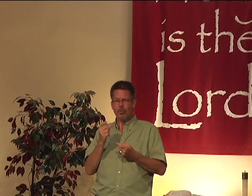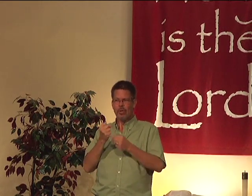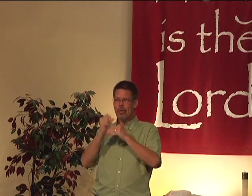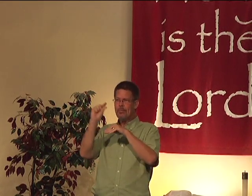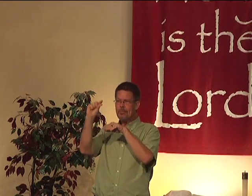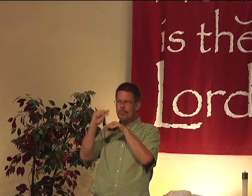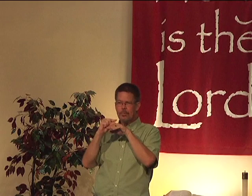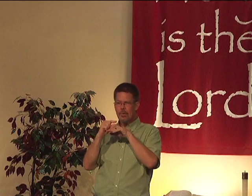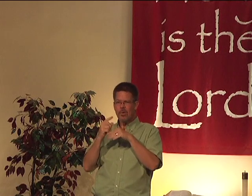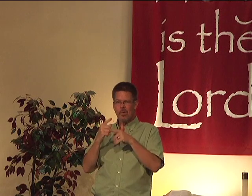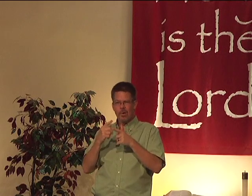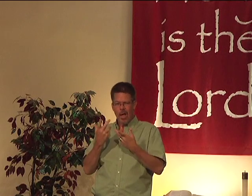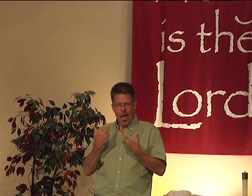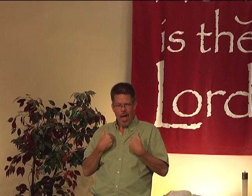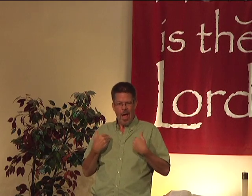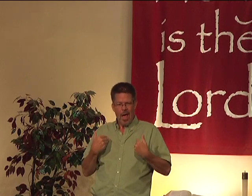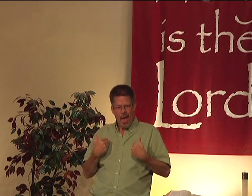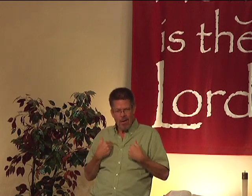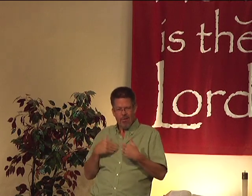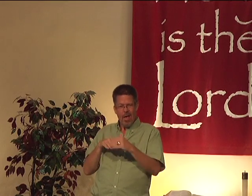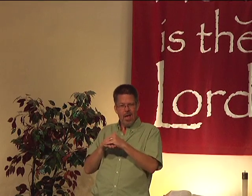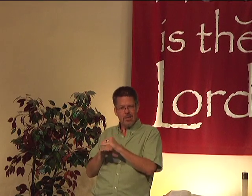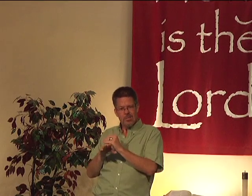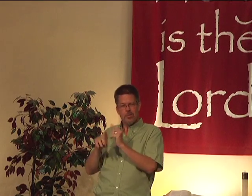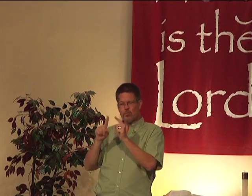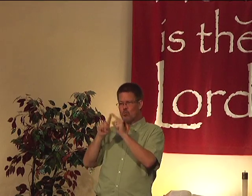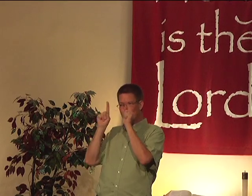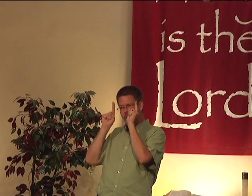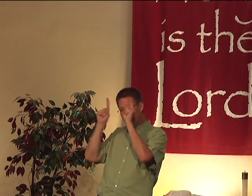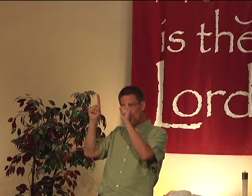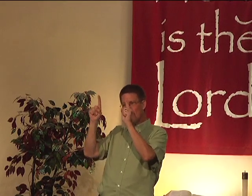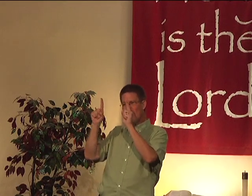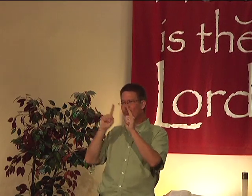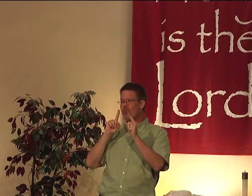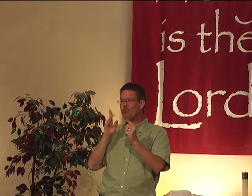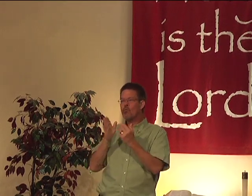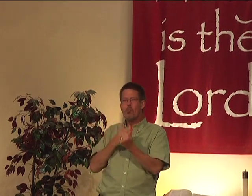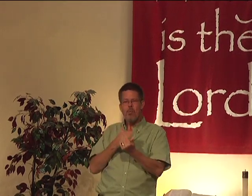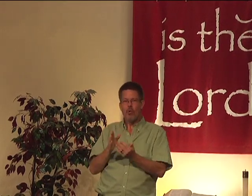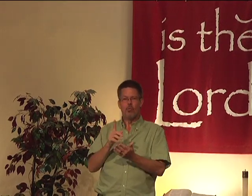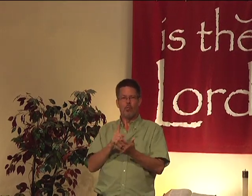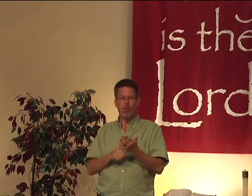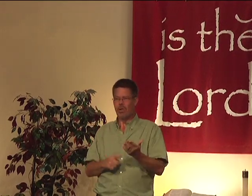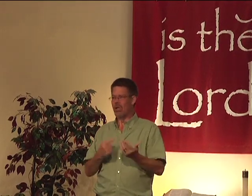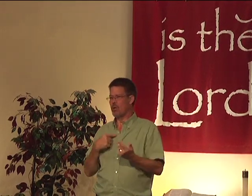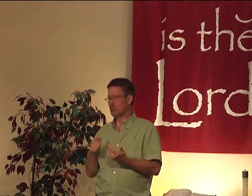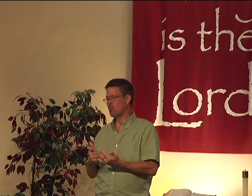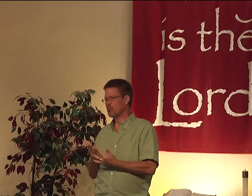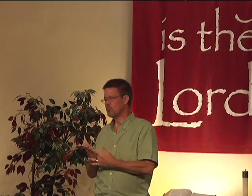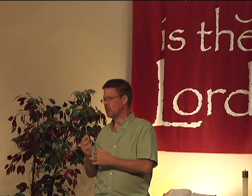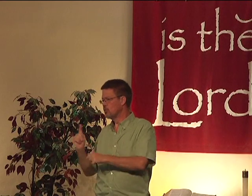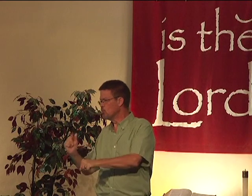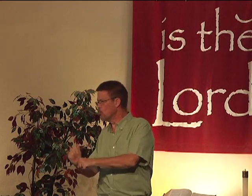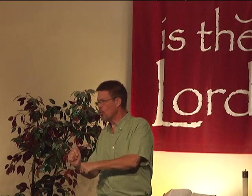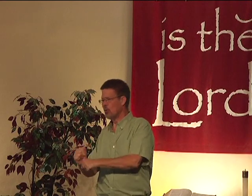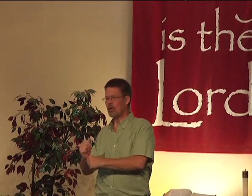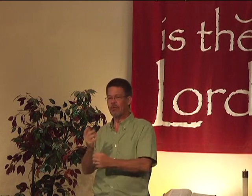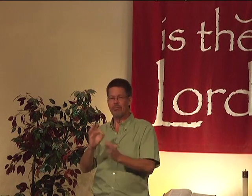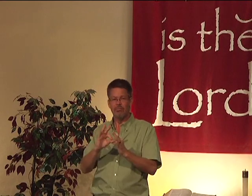So I'm not going to minimize him. I have access to him no matter what I'm going through,